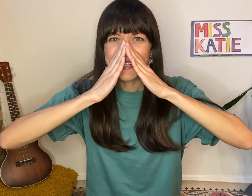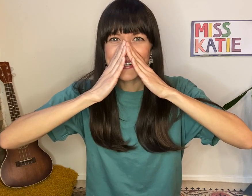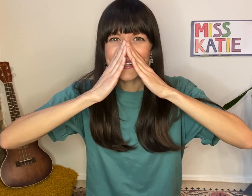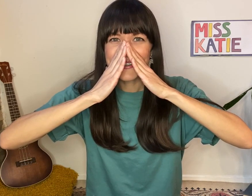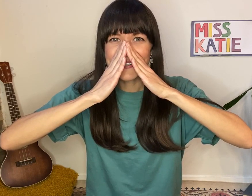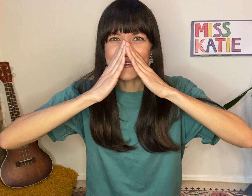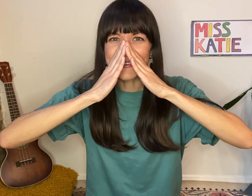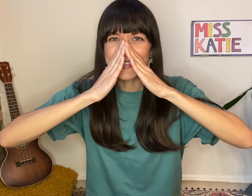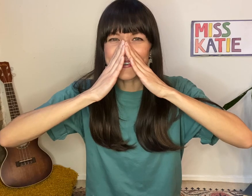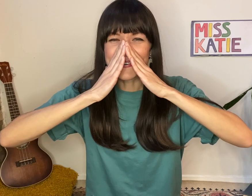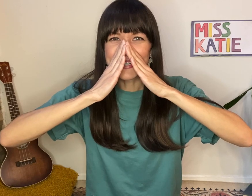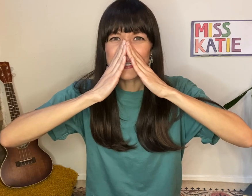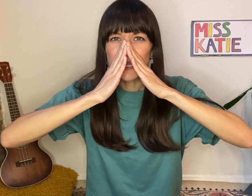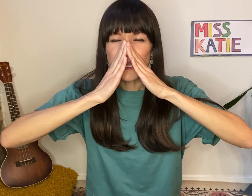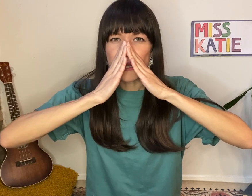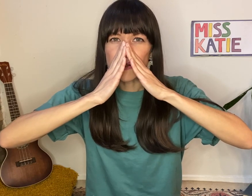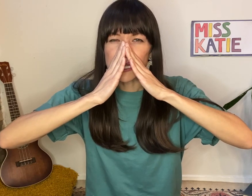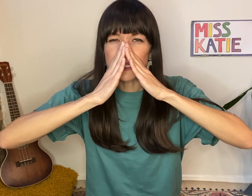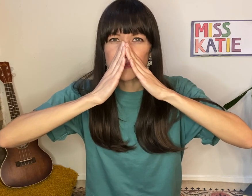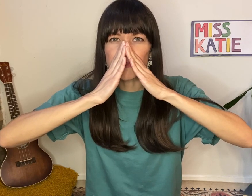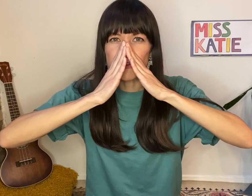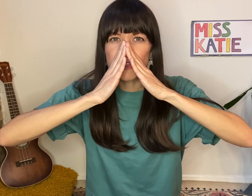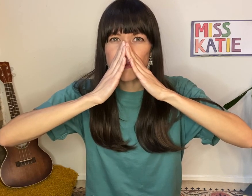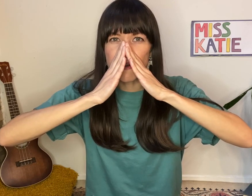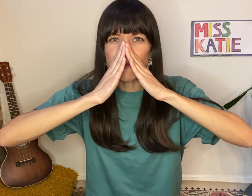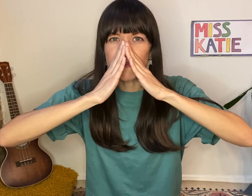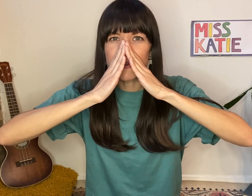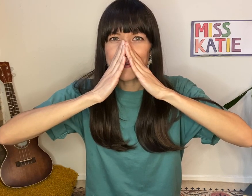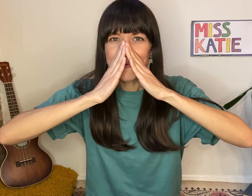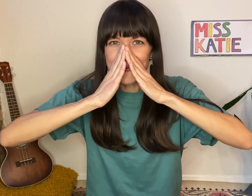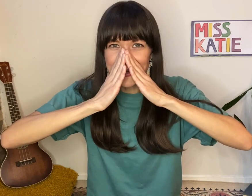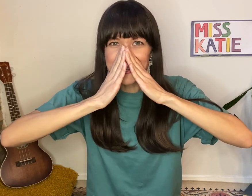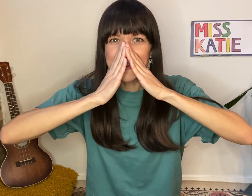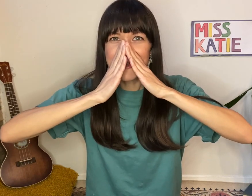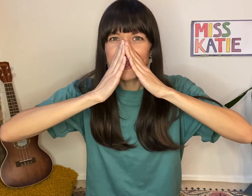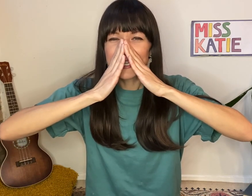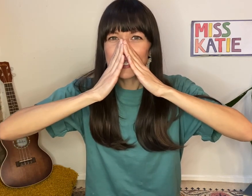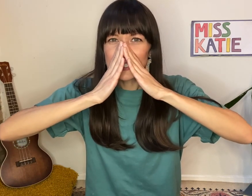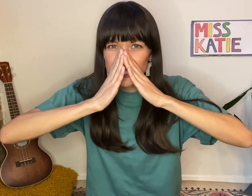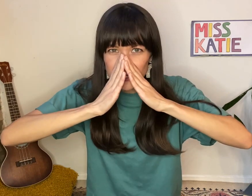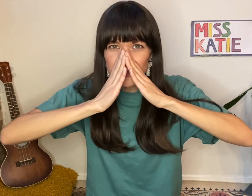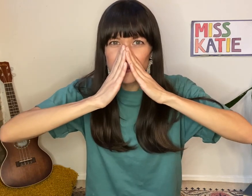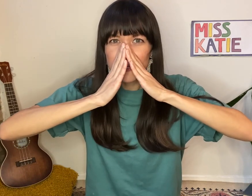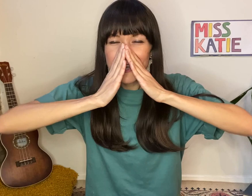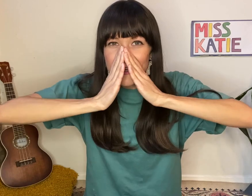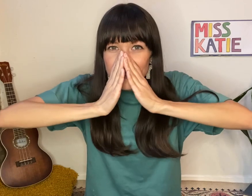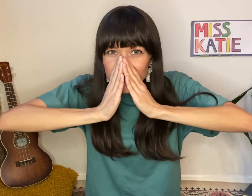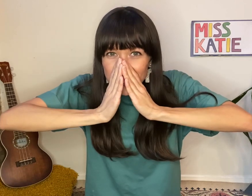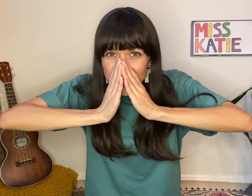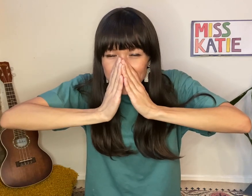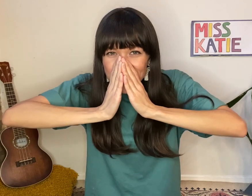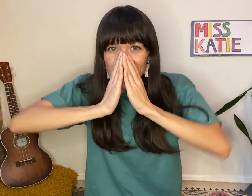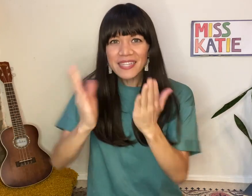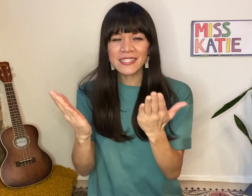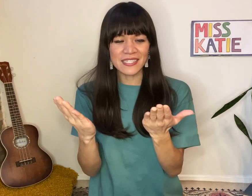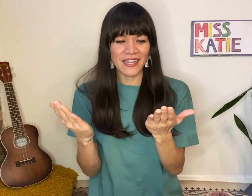Oh no. Okay, let's pull them off. One, two, three, unstick!